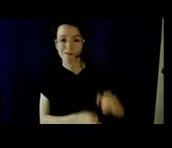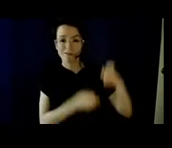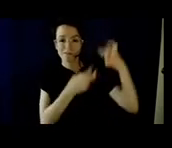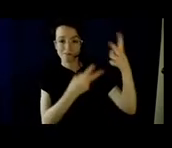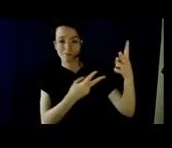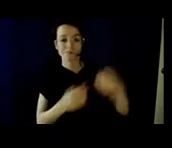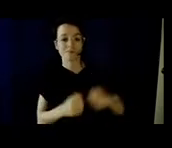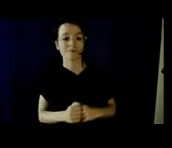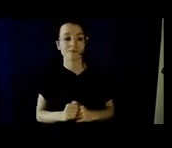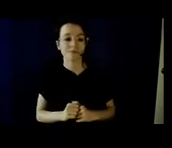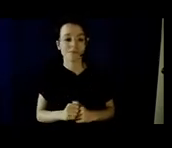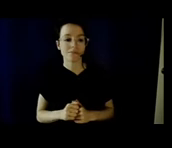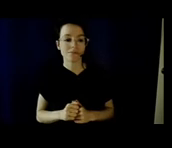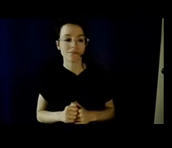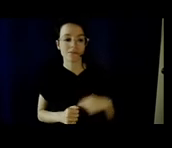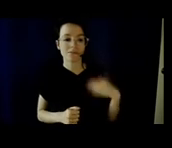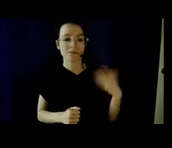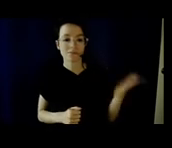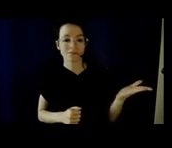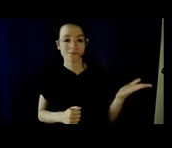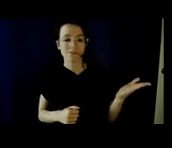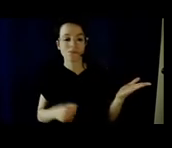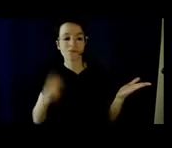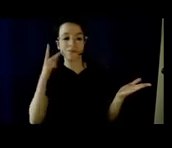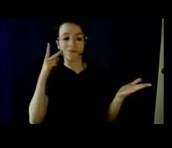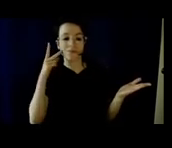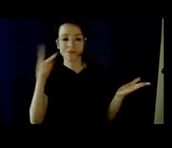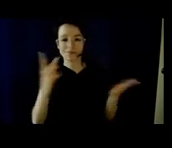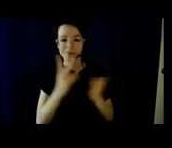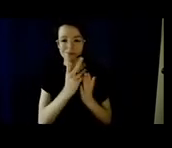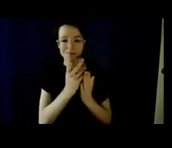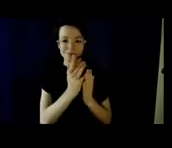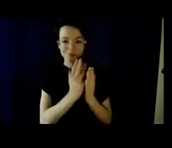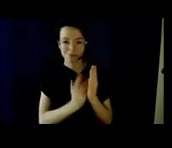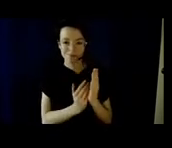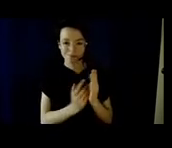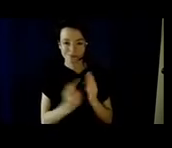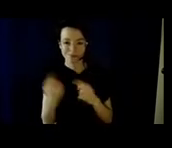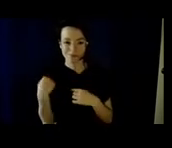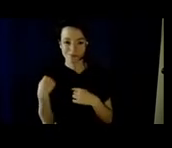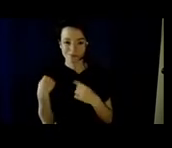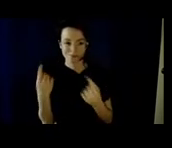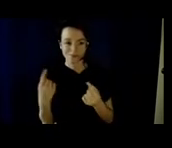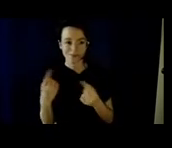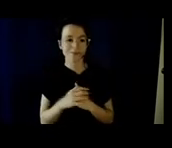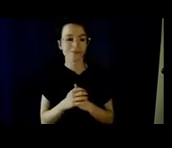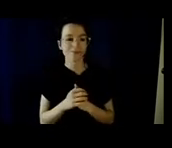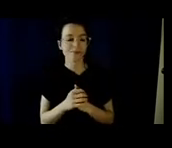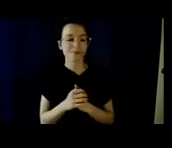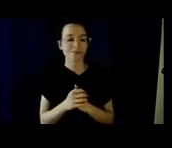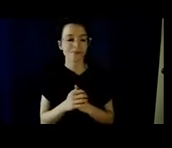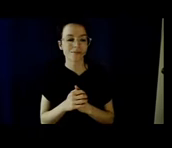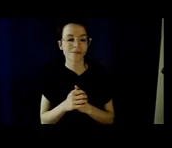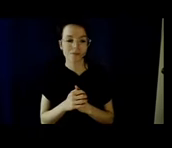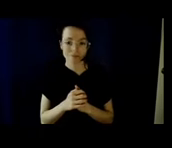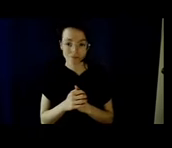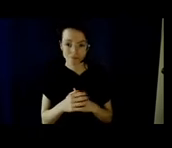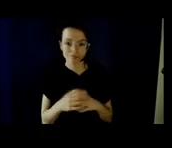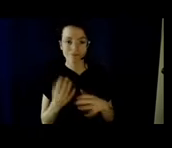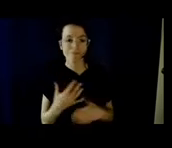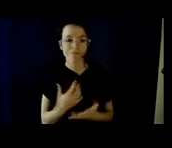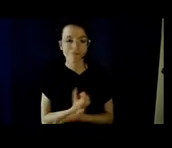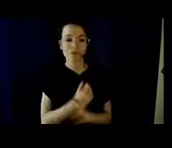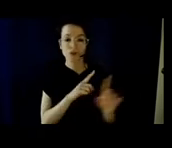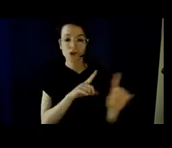So here you see a list of things we produced through the project. We conducted a UBC-wide survey in March 2021.